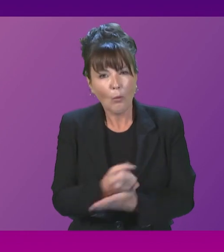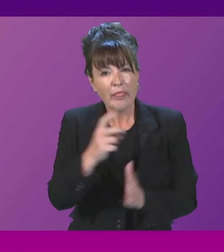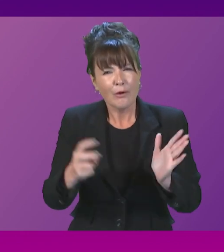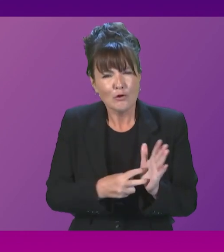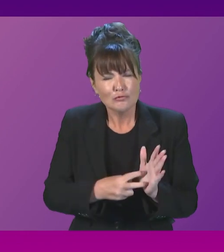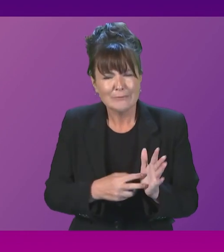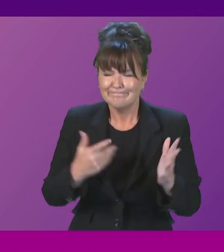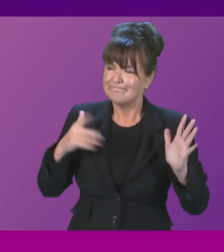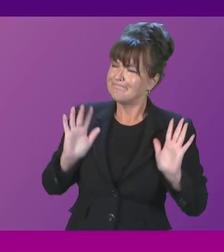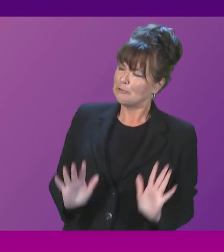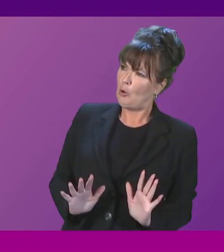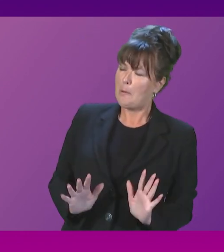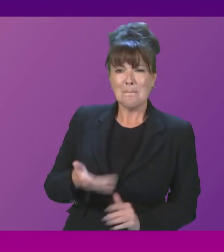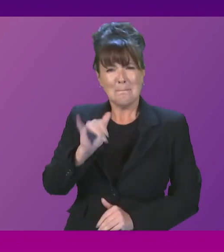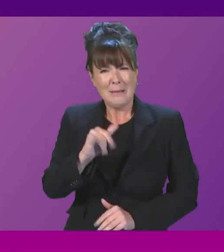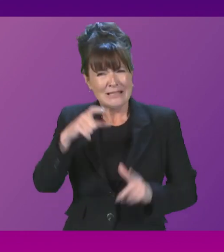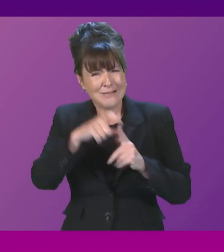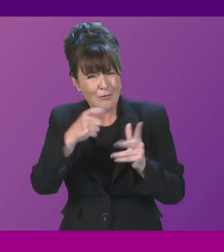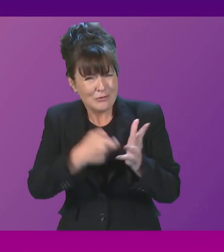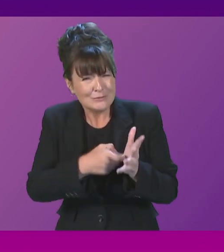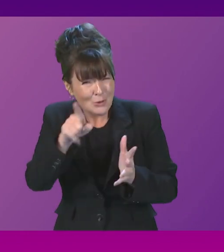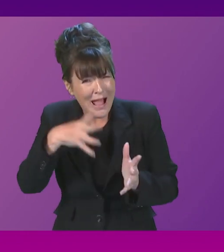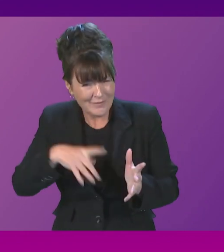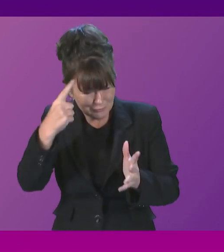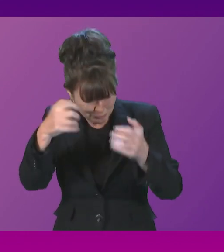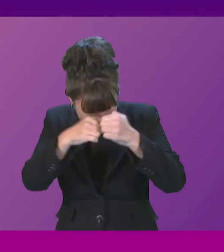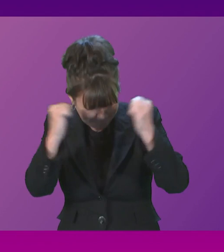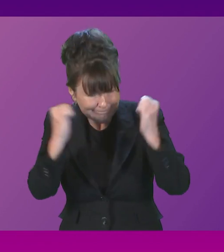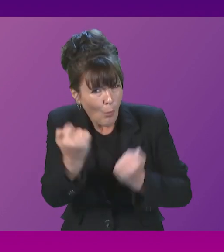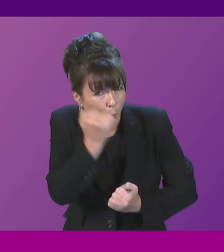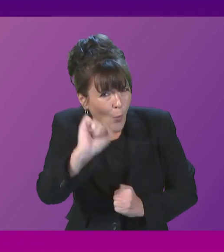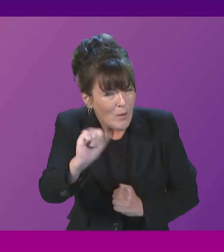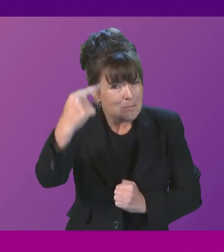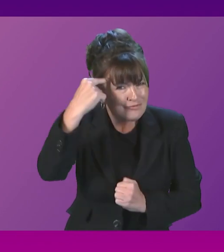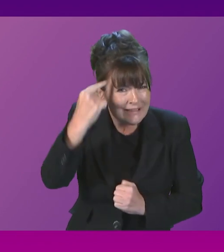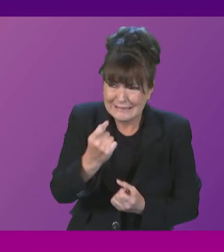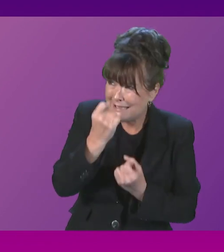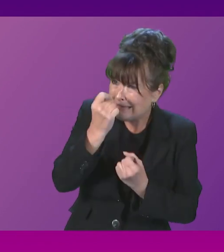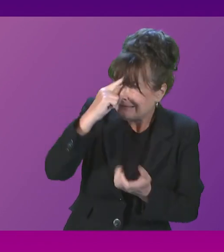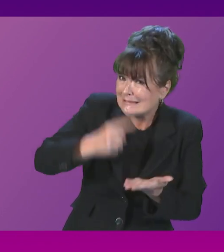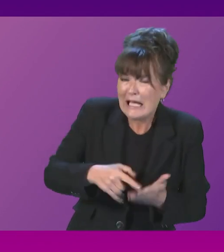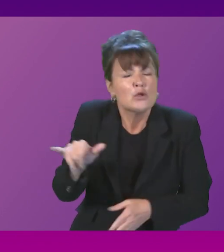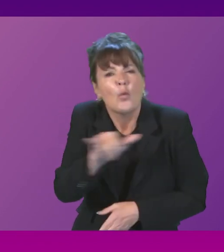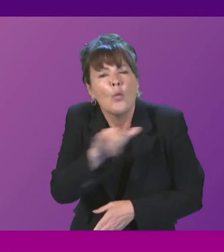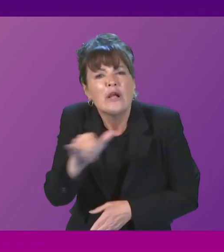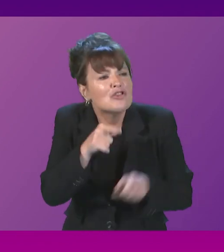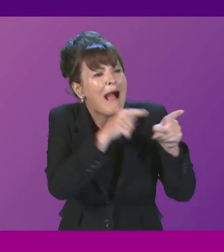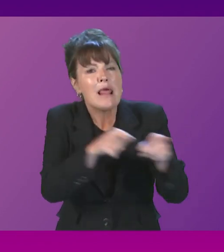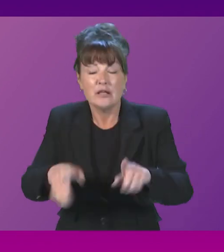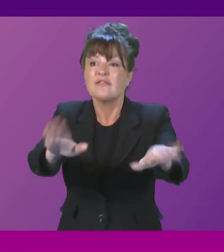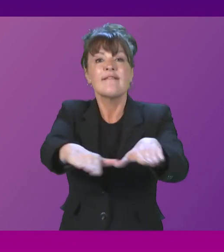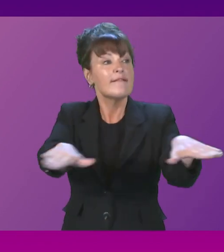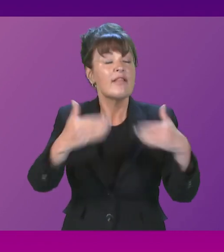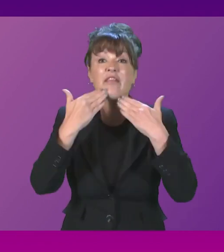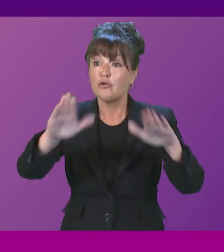So, perhaps Douglas Ross just needs to get a little bit of clarity about the allegations he you. Thank